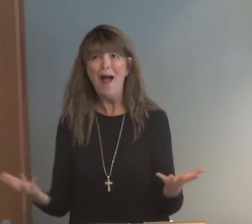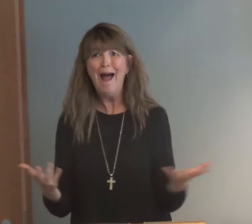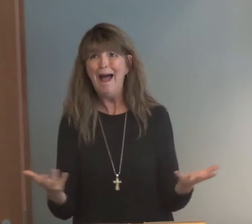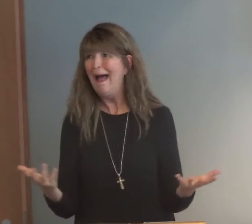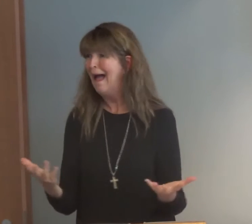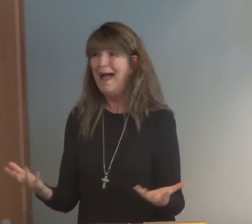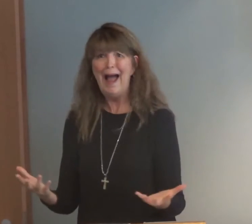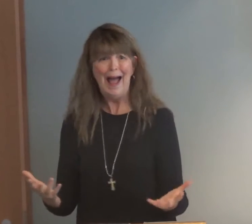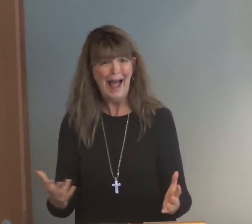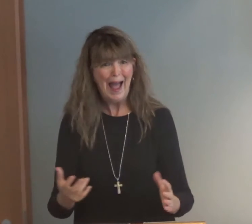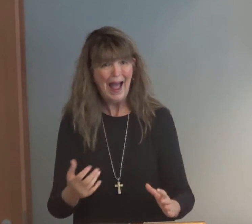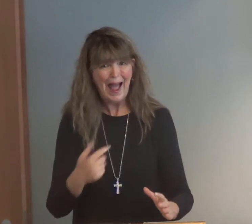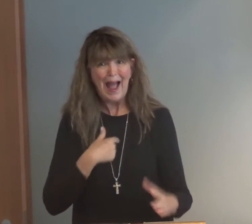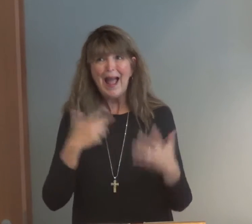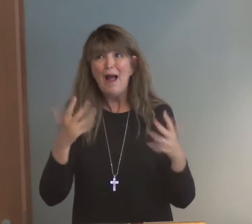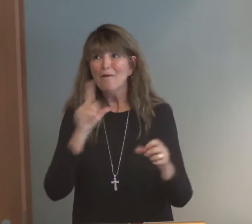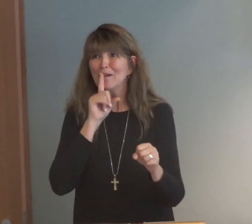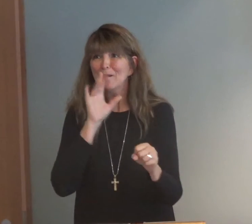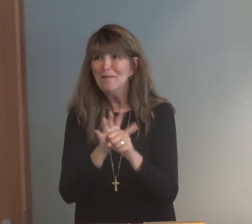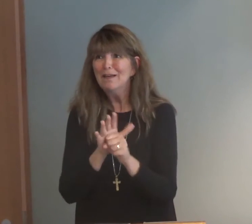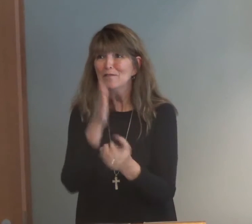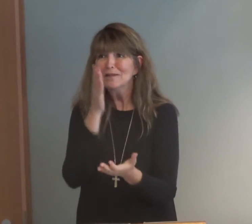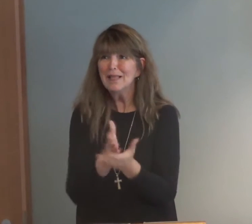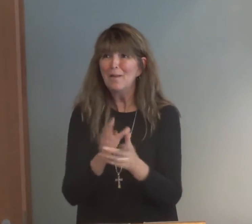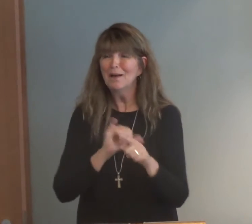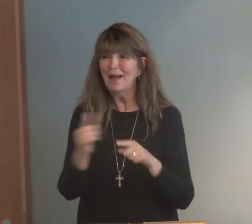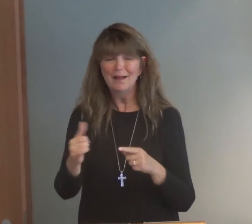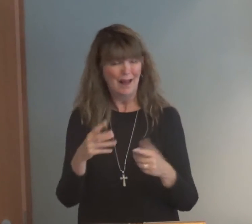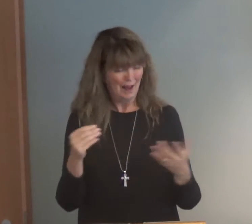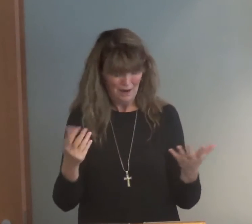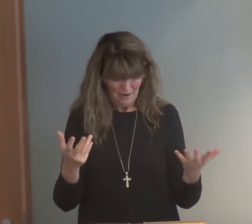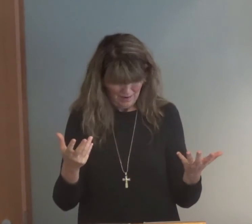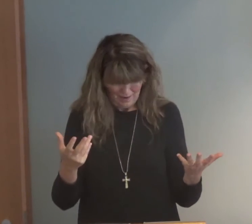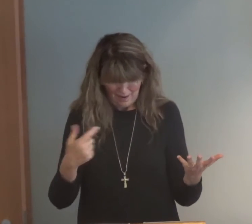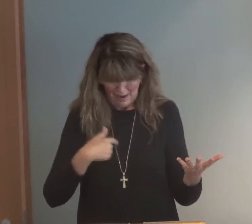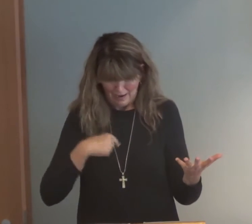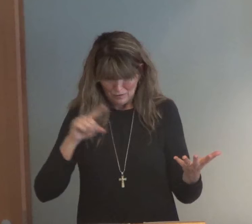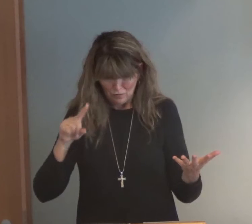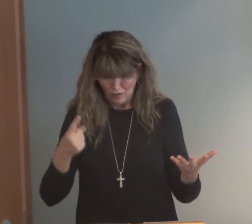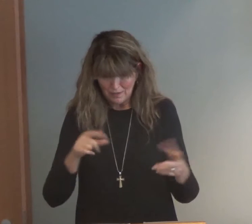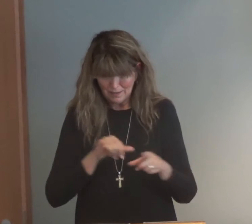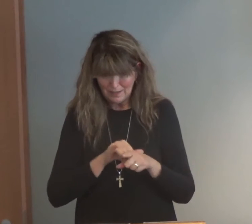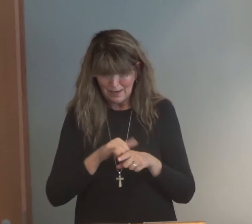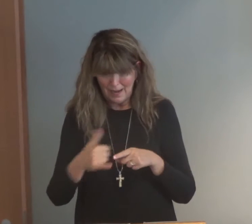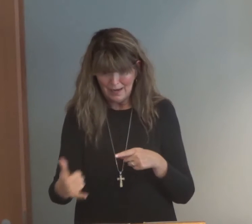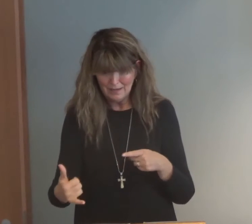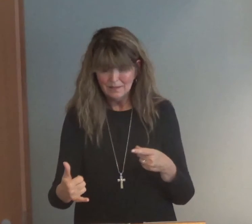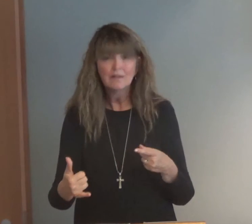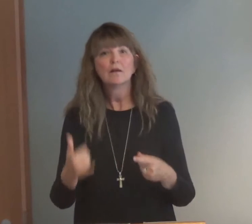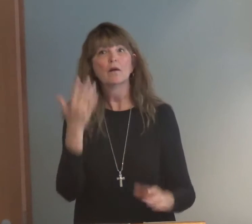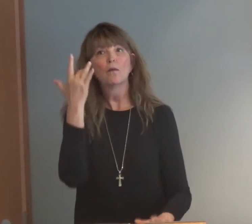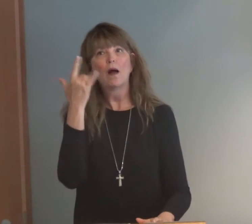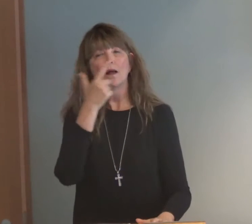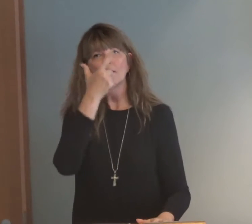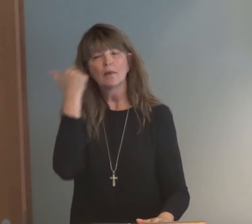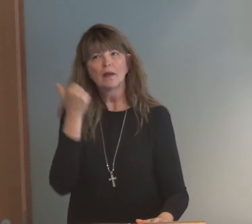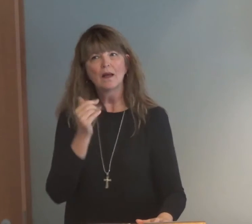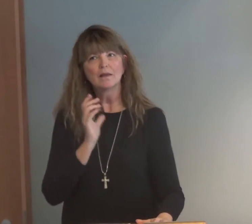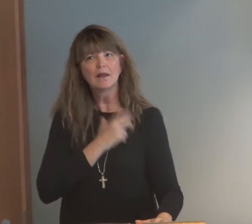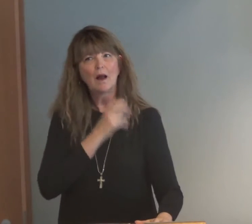cussing up a blue streak. Even though we've made that commitment to stop swearing. And then right out of my mouth comes a